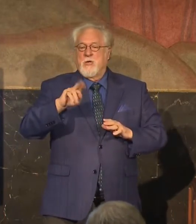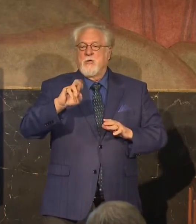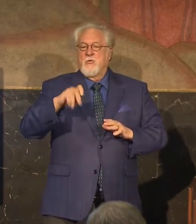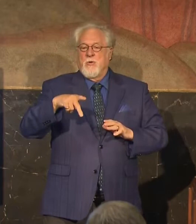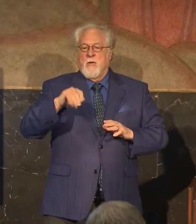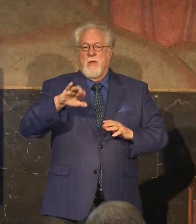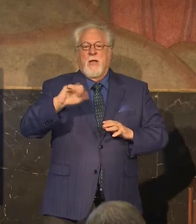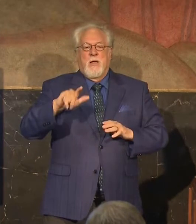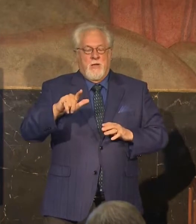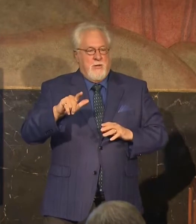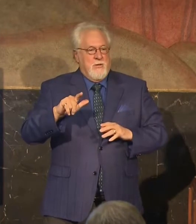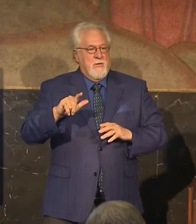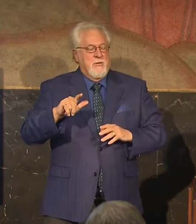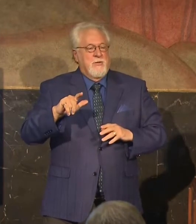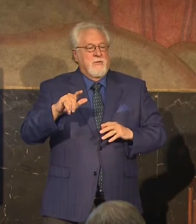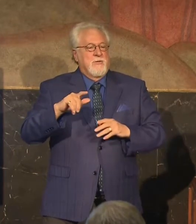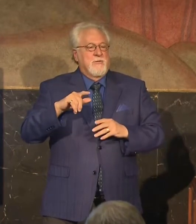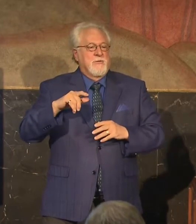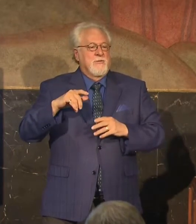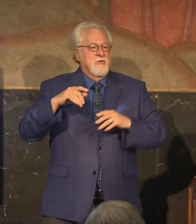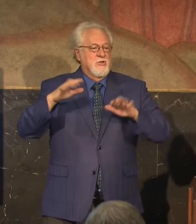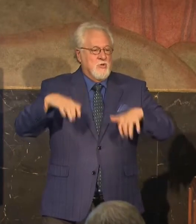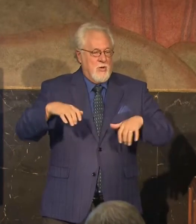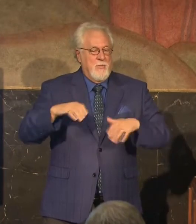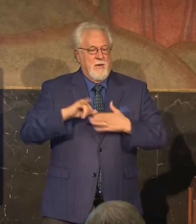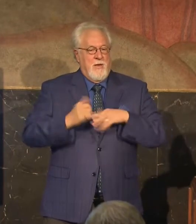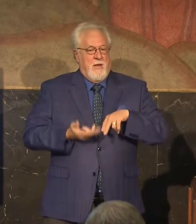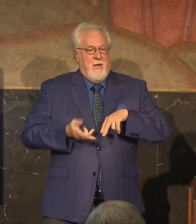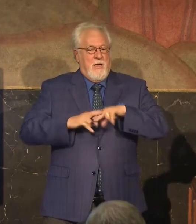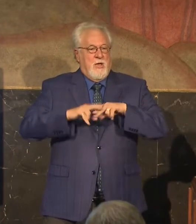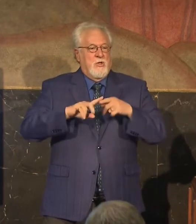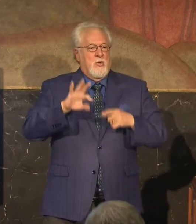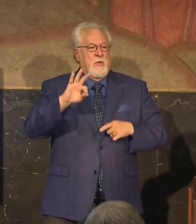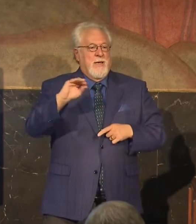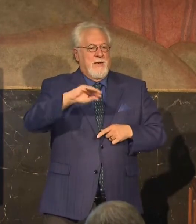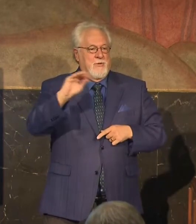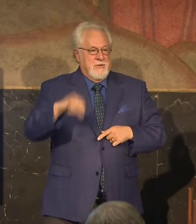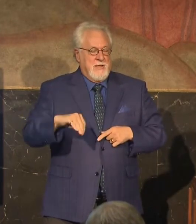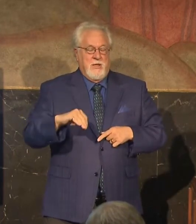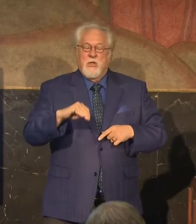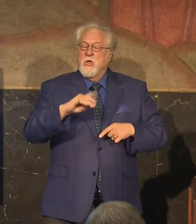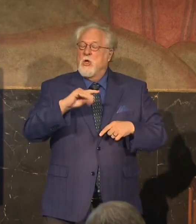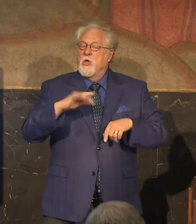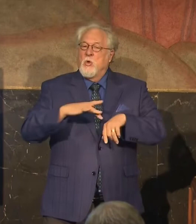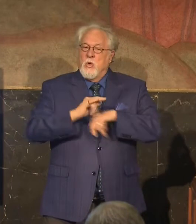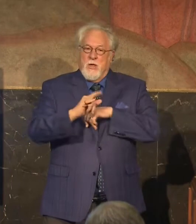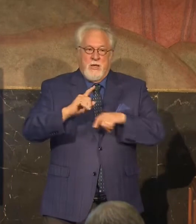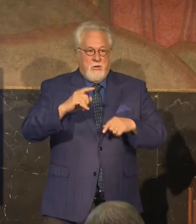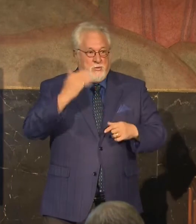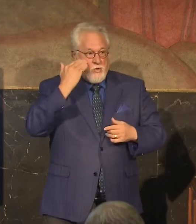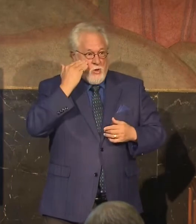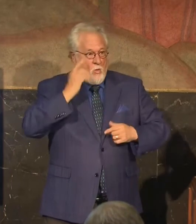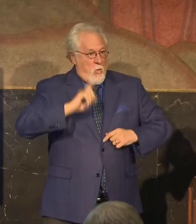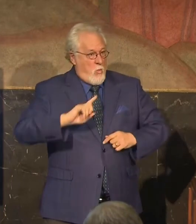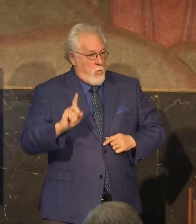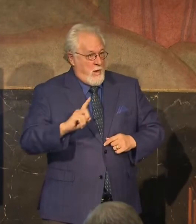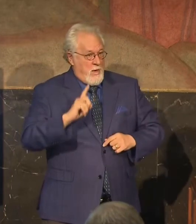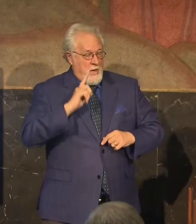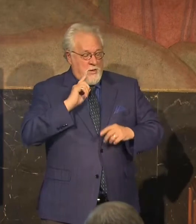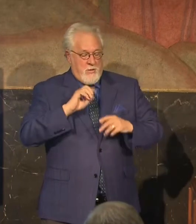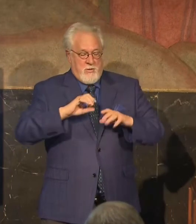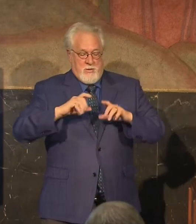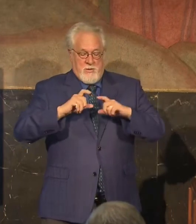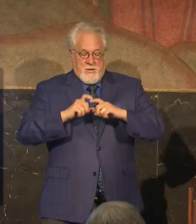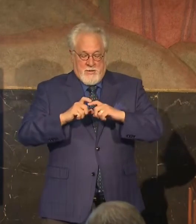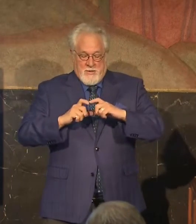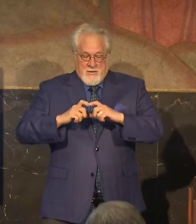upgraded to 90% since this morning. It is too early to know where this system will end